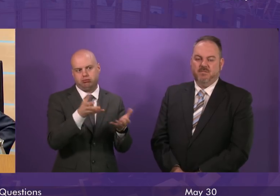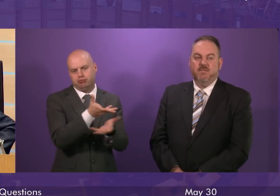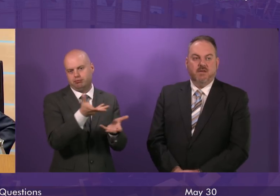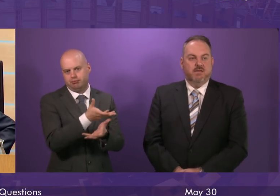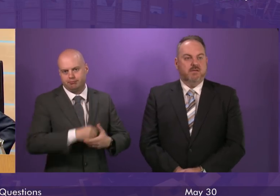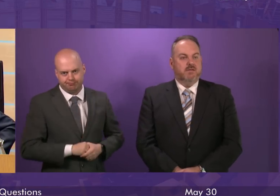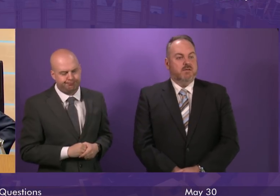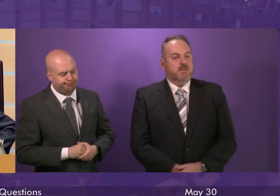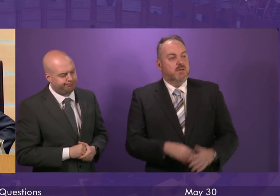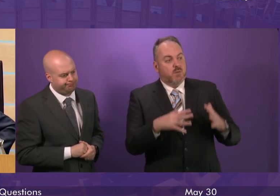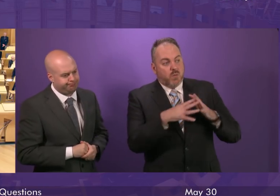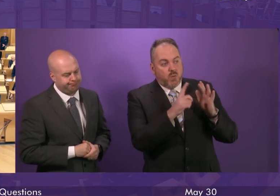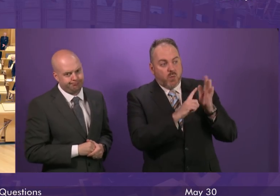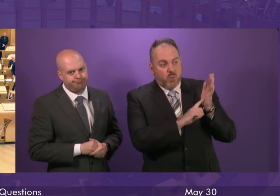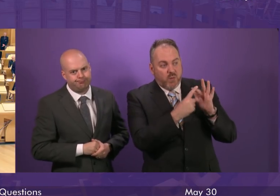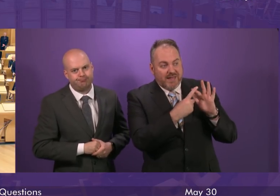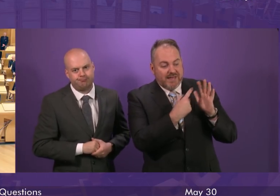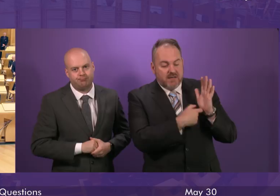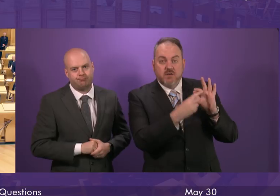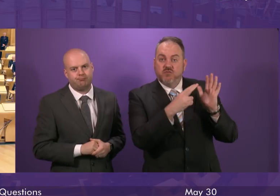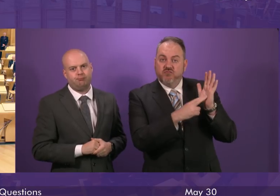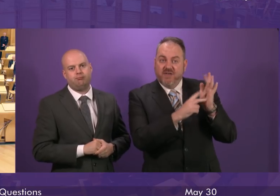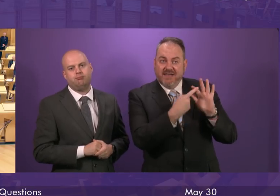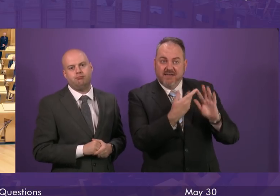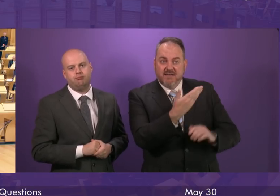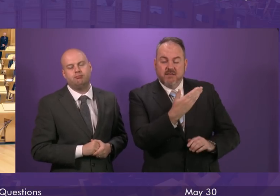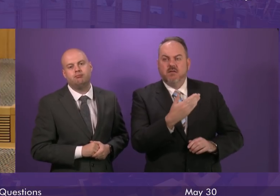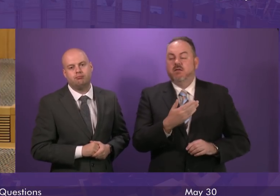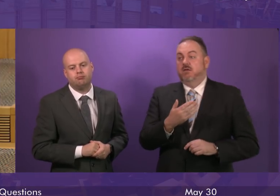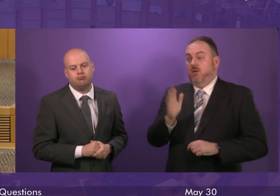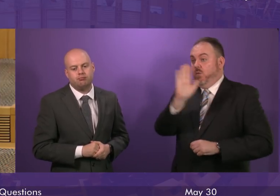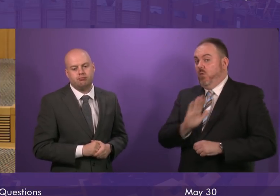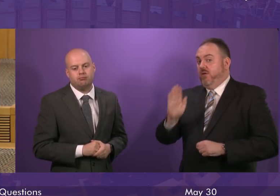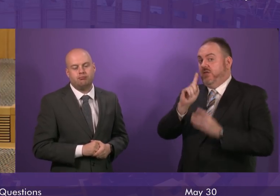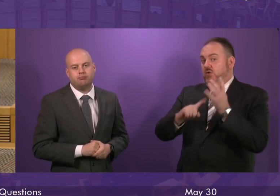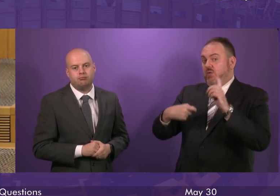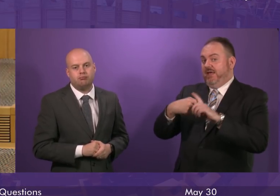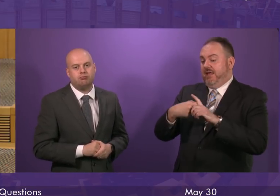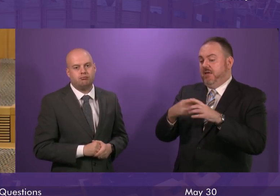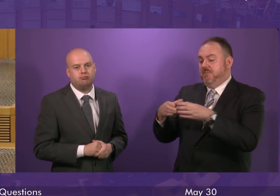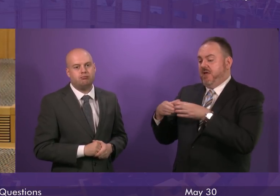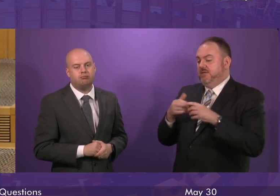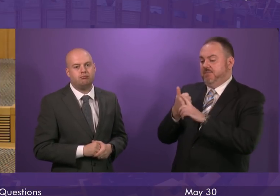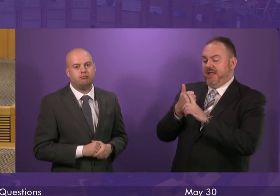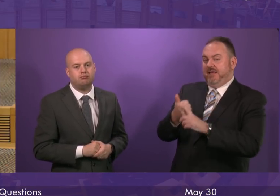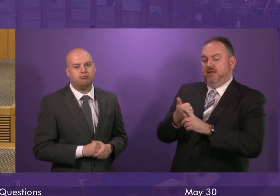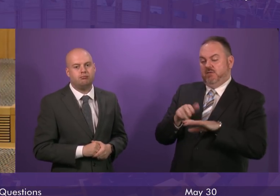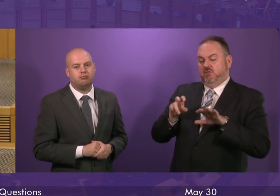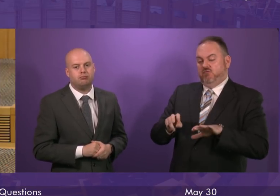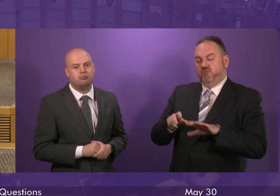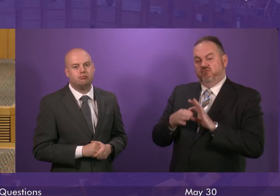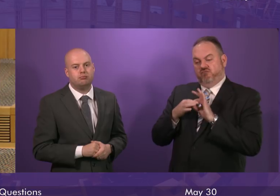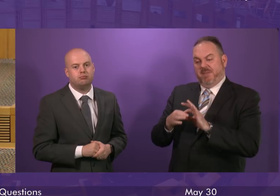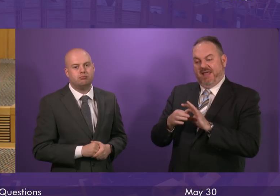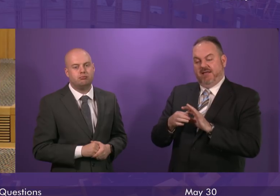Question number three Willie Rennie. Across the United Kingdom parties backing Remain outpolled those